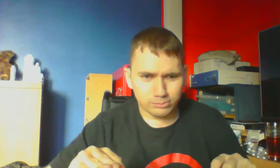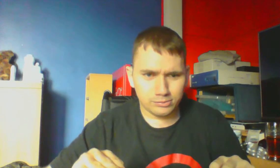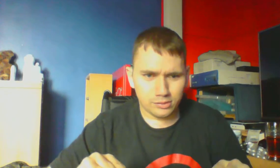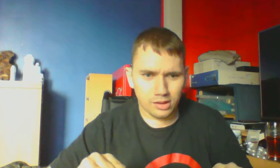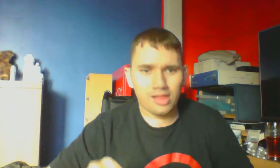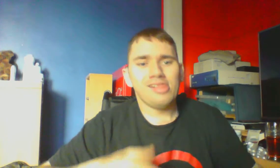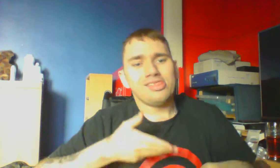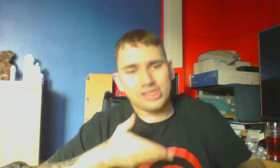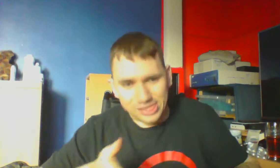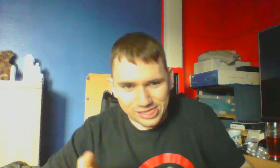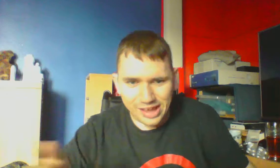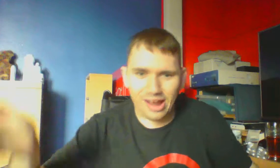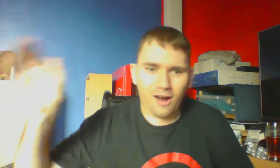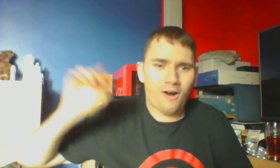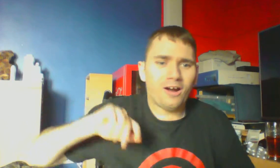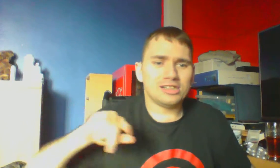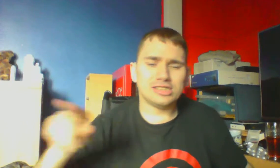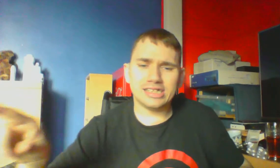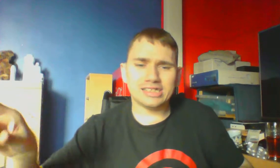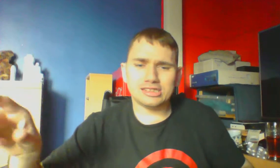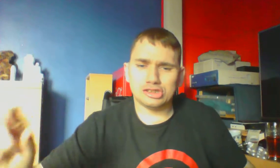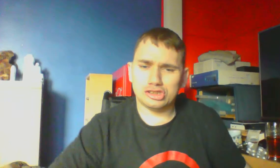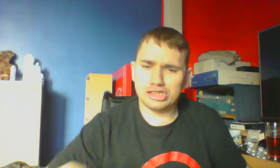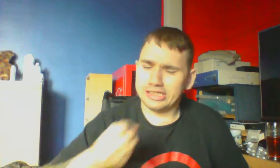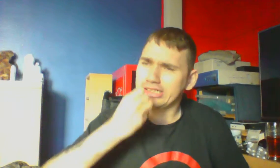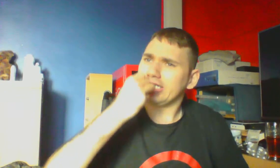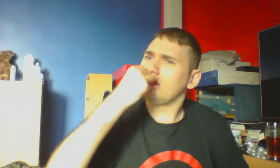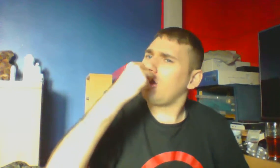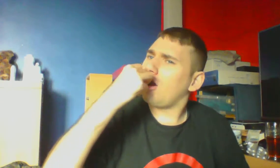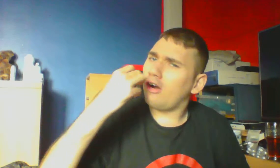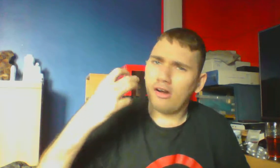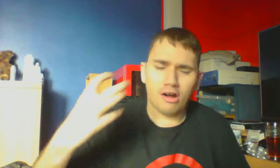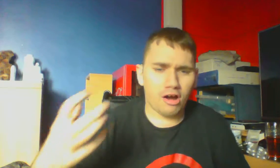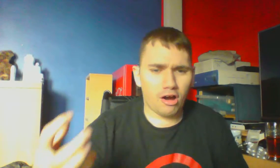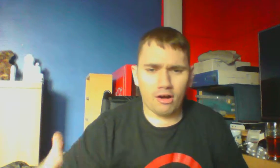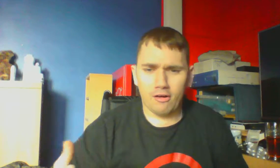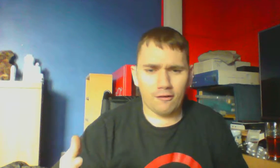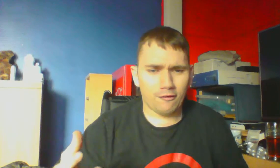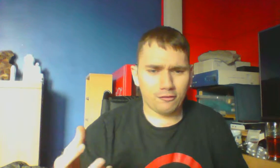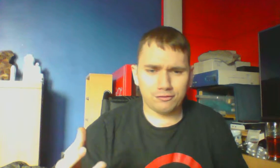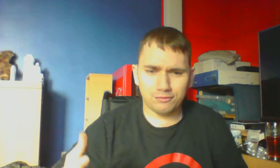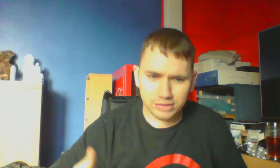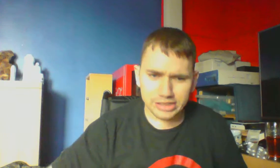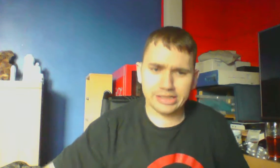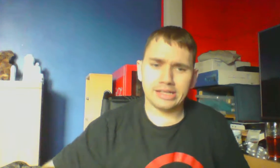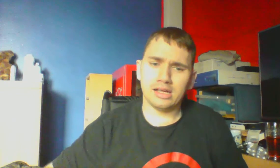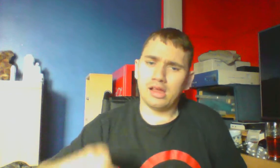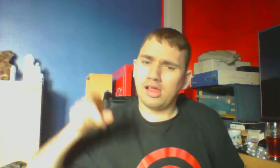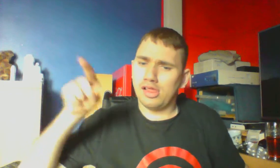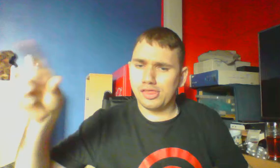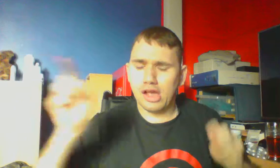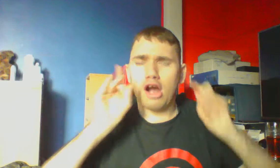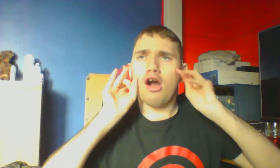There you go Isn't she loving this